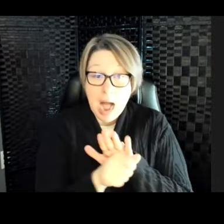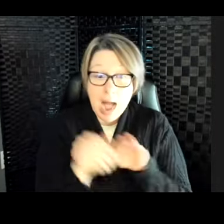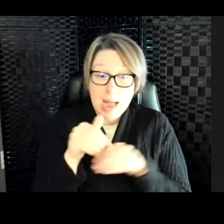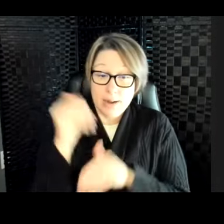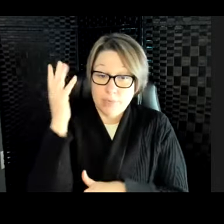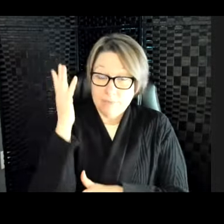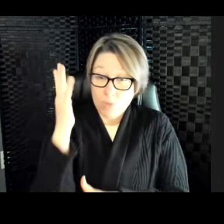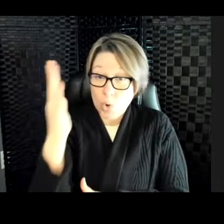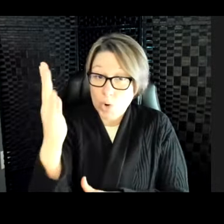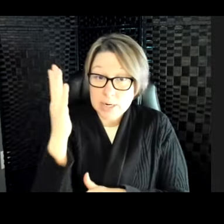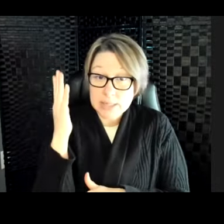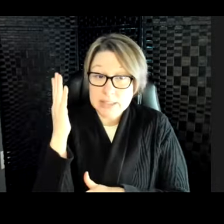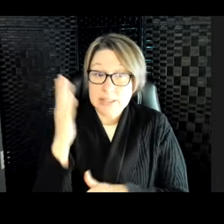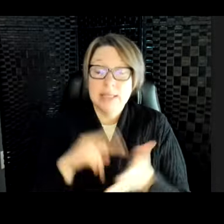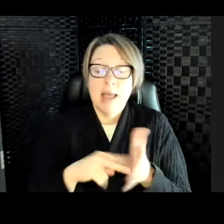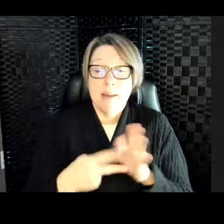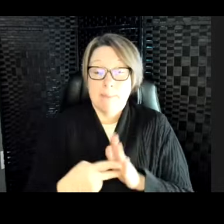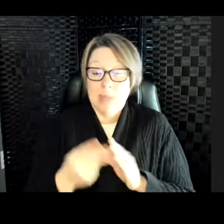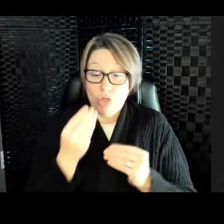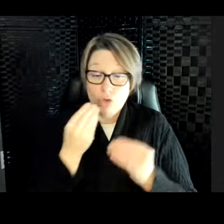that the food that they want to eat doesn't see them coming.